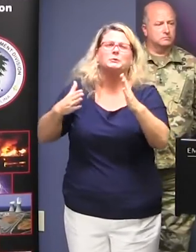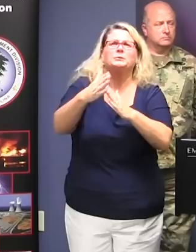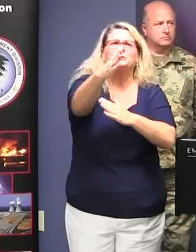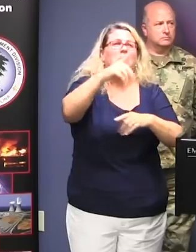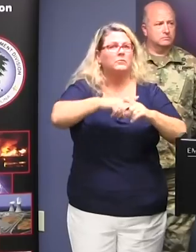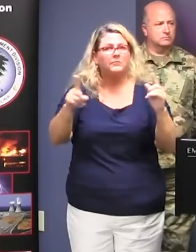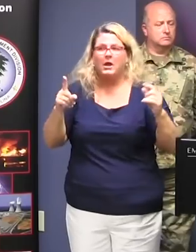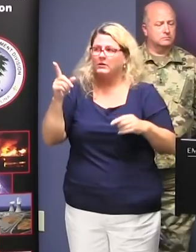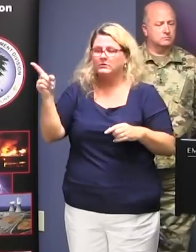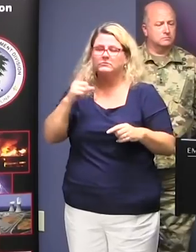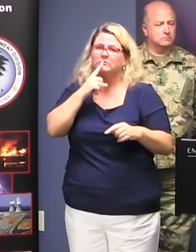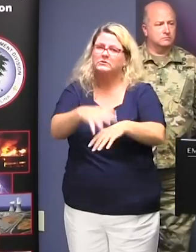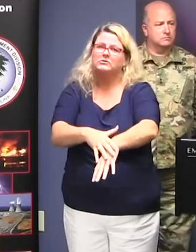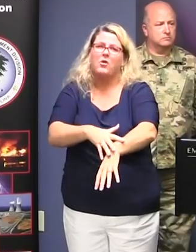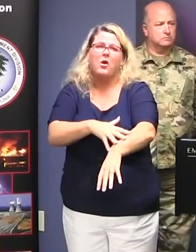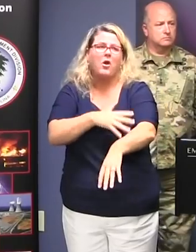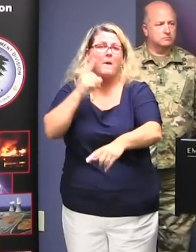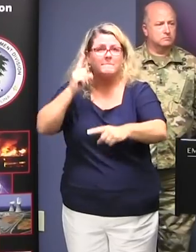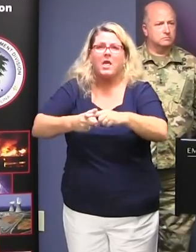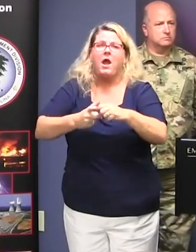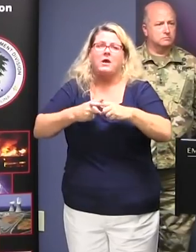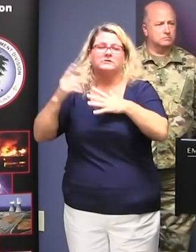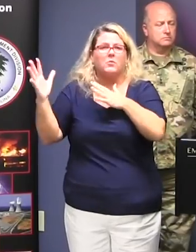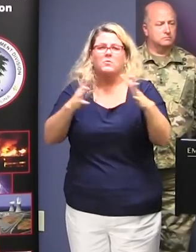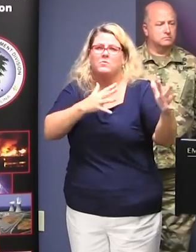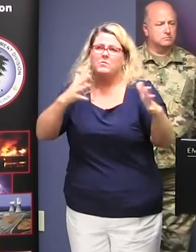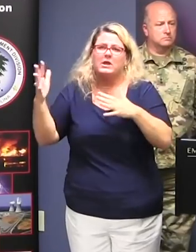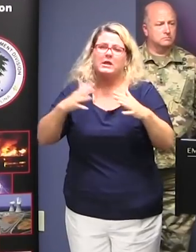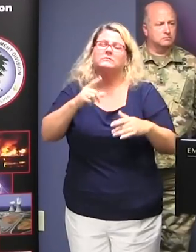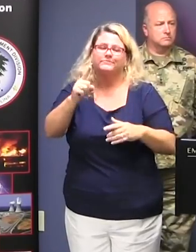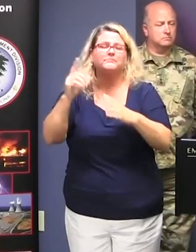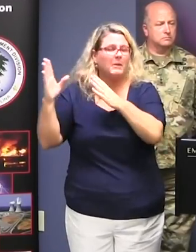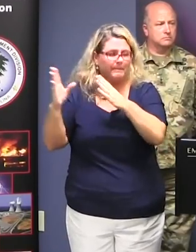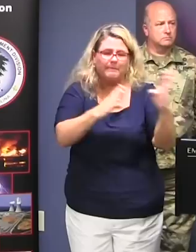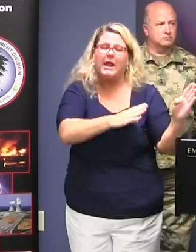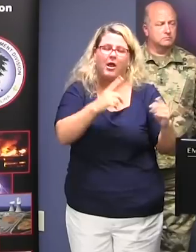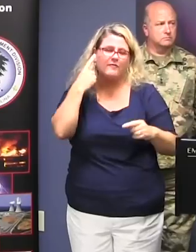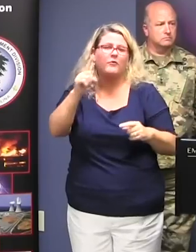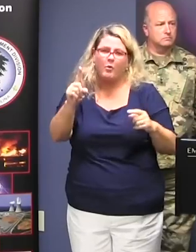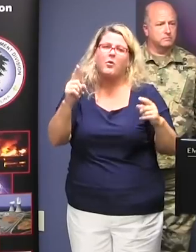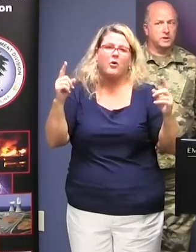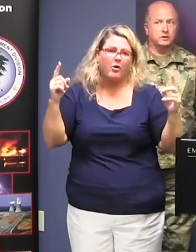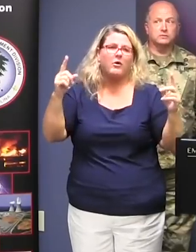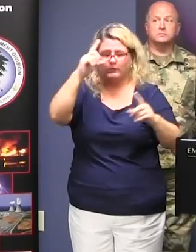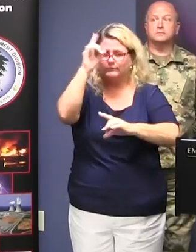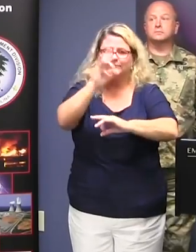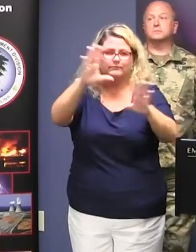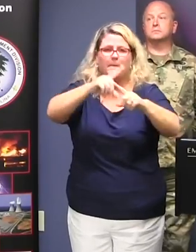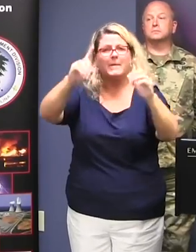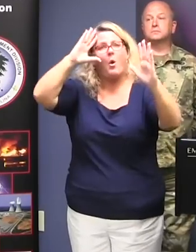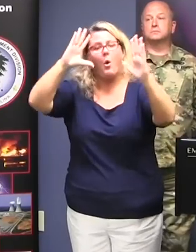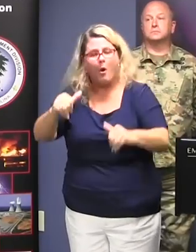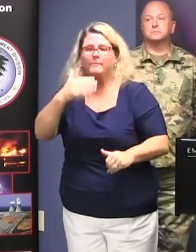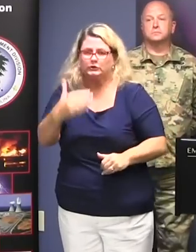and with those high winds, it could do a lot of damage. Just get prepared. Prepare for the worst, but hope for the best. Governor, are we thinking about